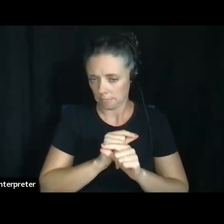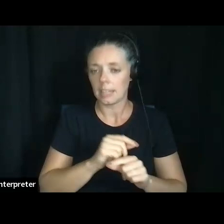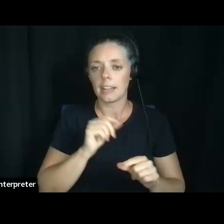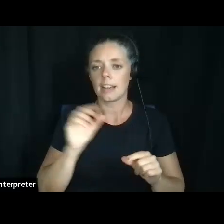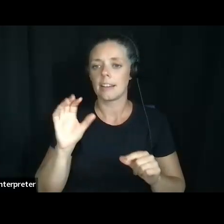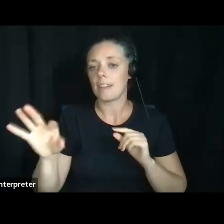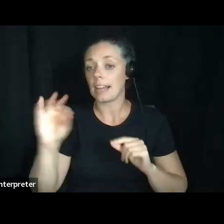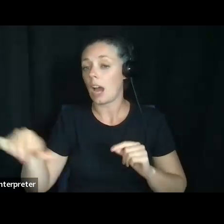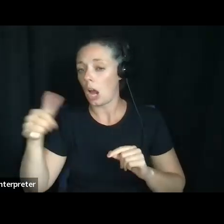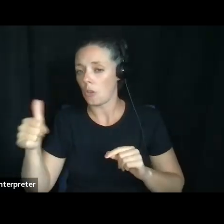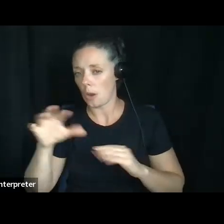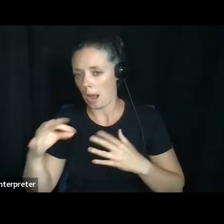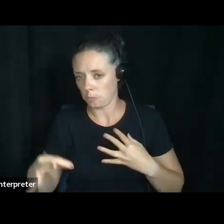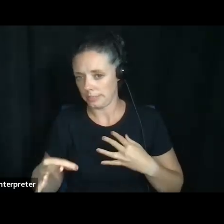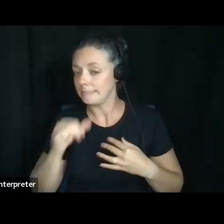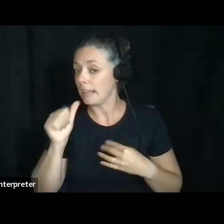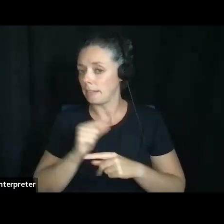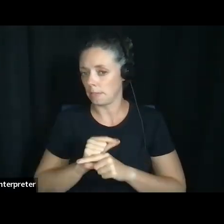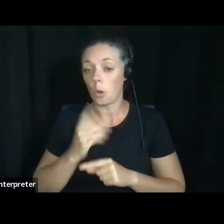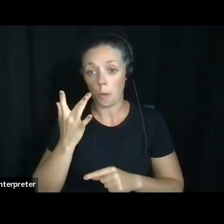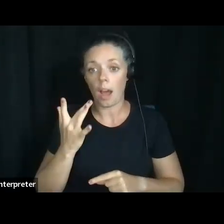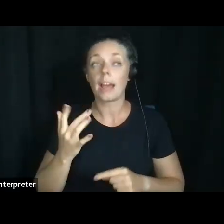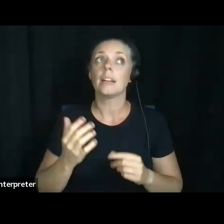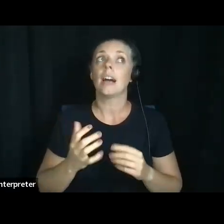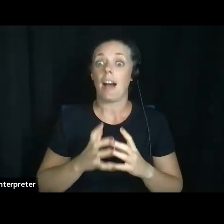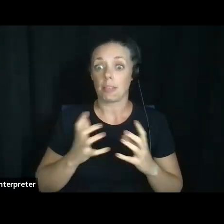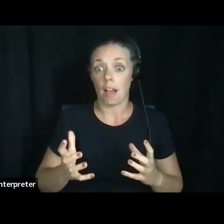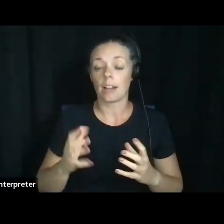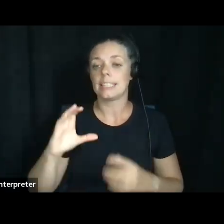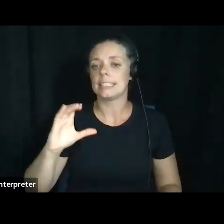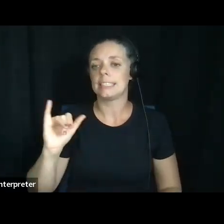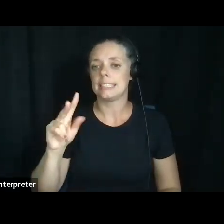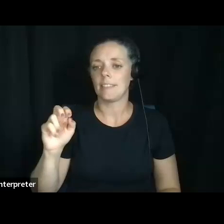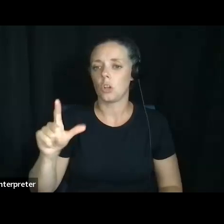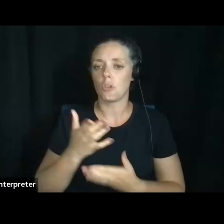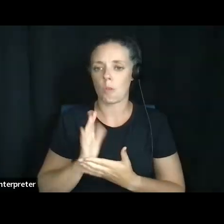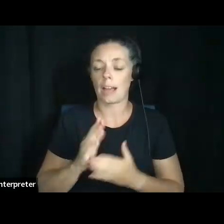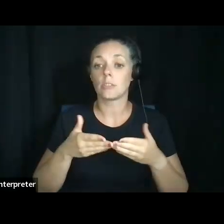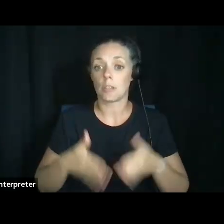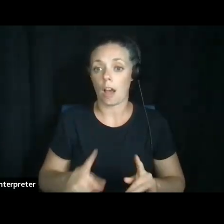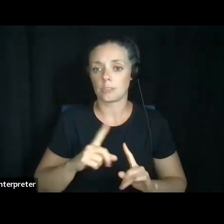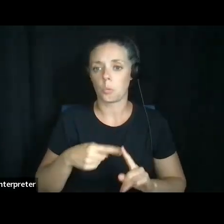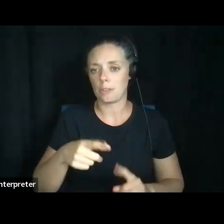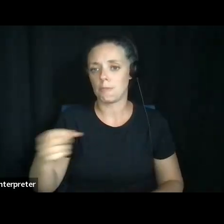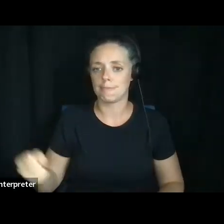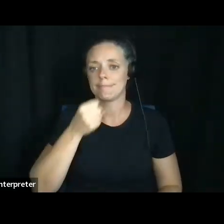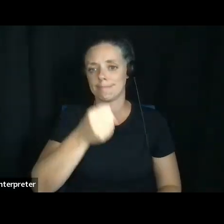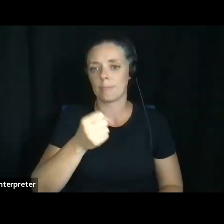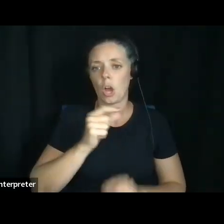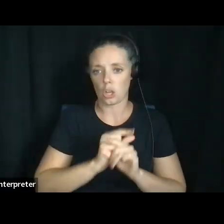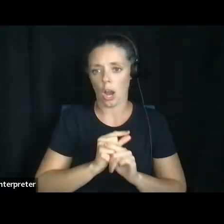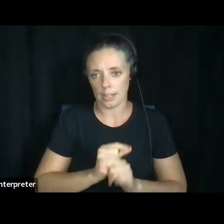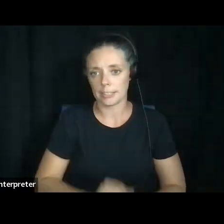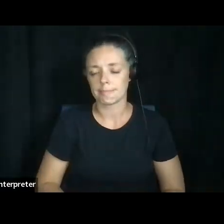The reason we do that is because a lot of civil rights are lost, uh, when someone is appointed a guardian. Um,